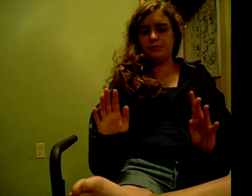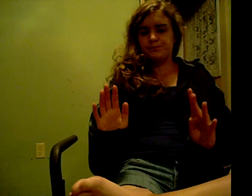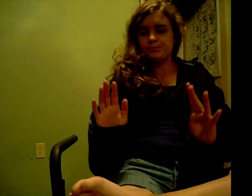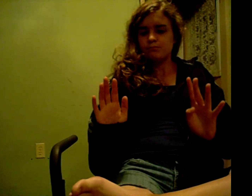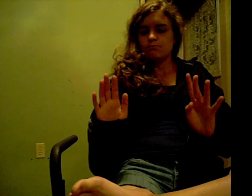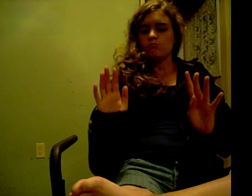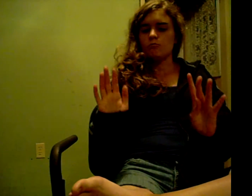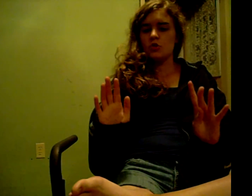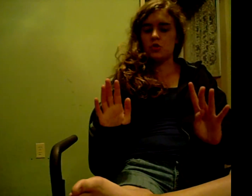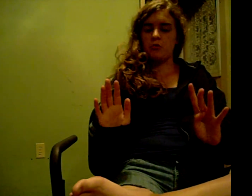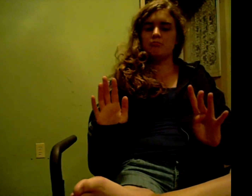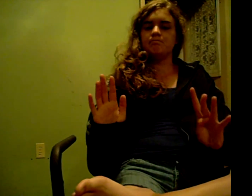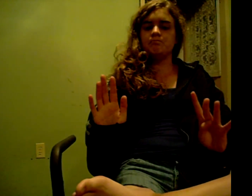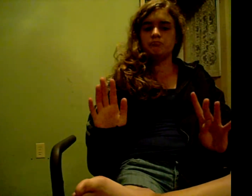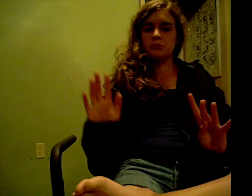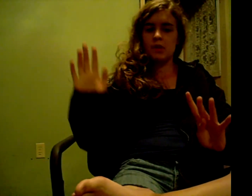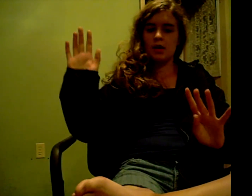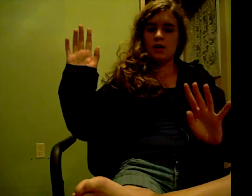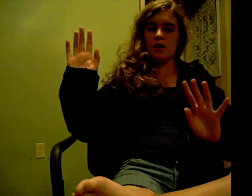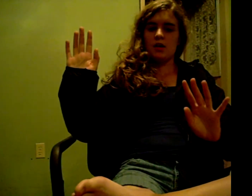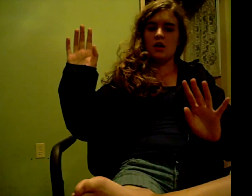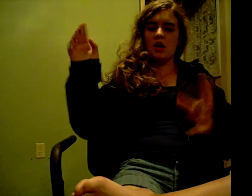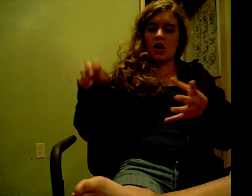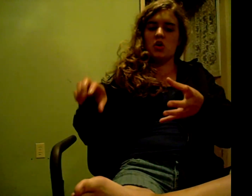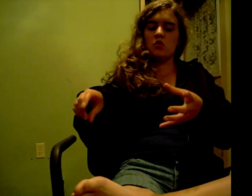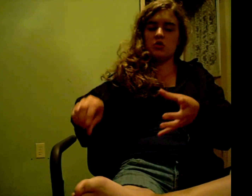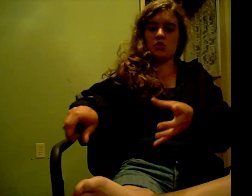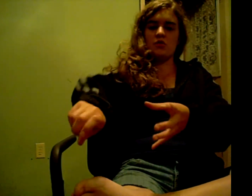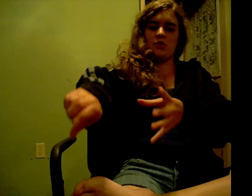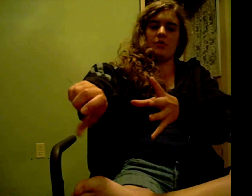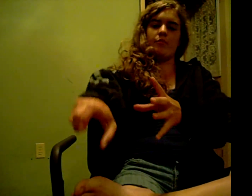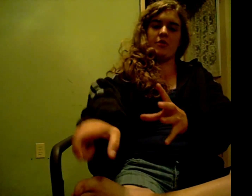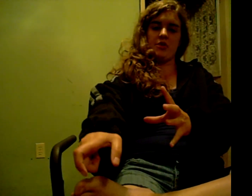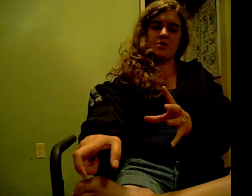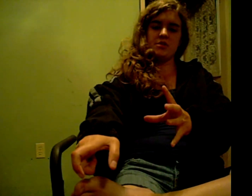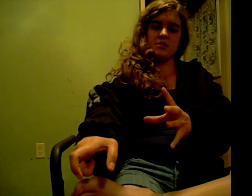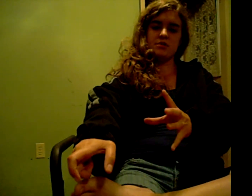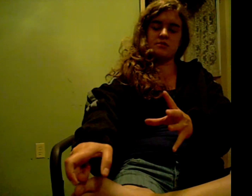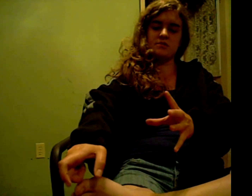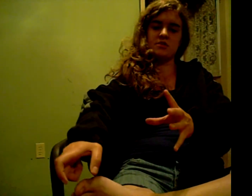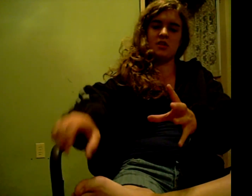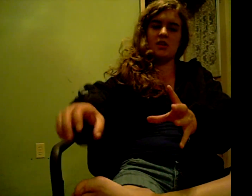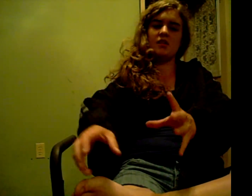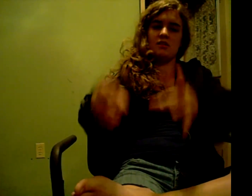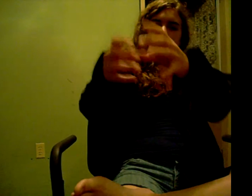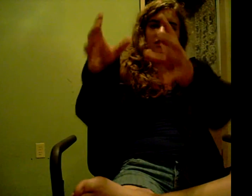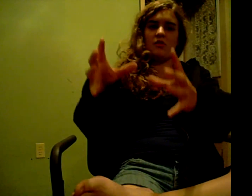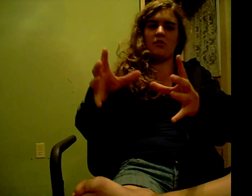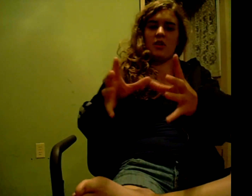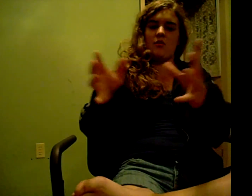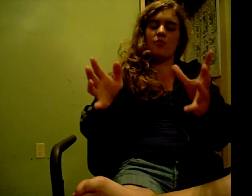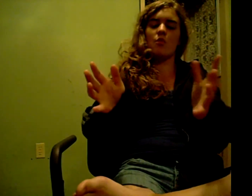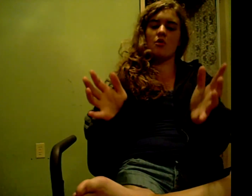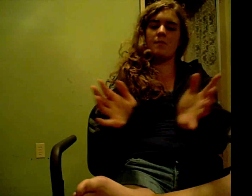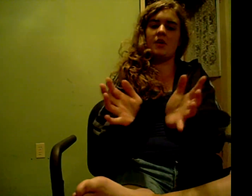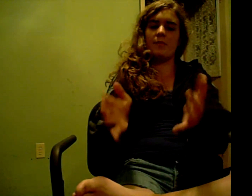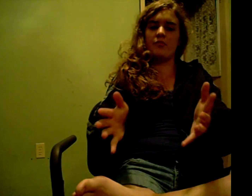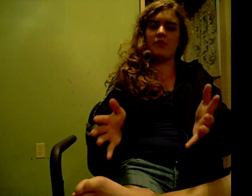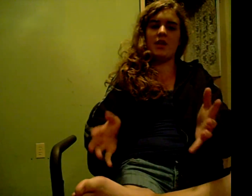And, so, I go to turn on the burner to get it all, like, warmed up and ready